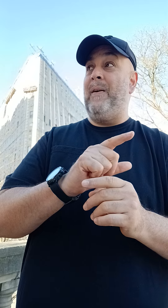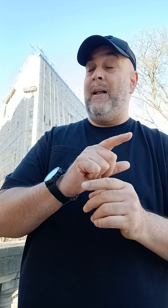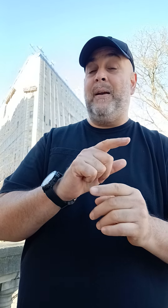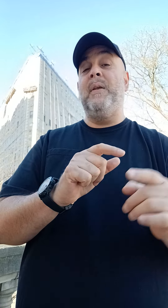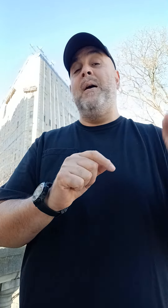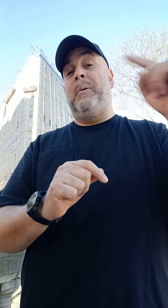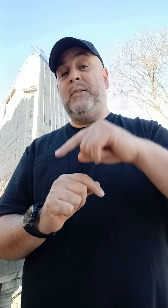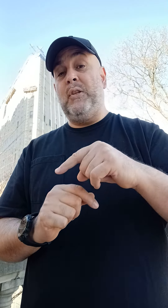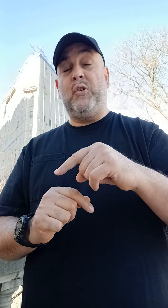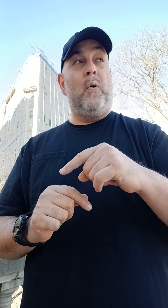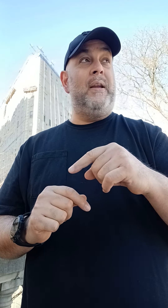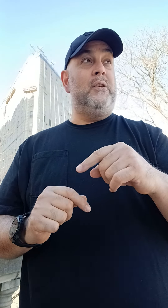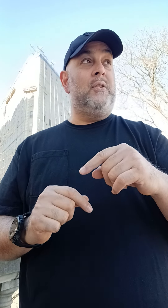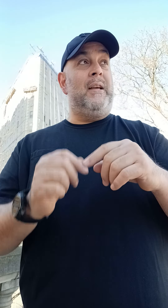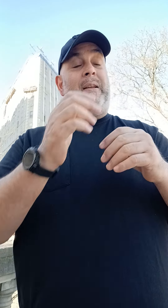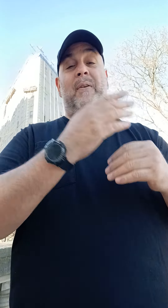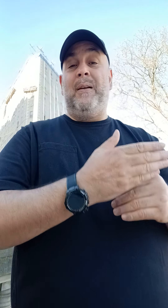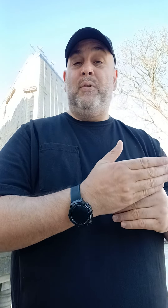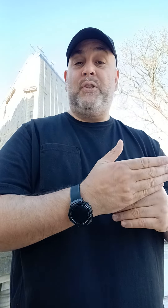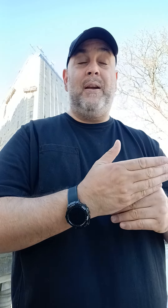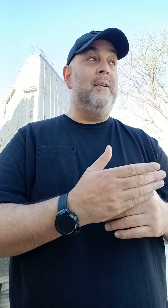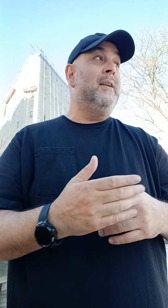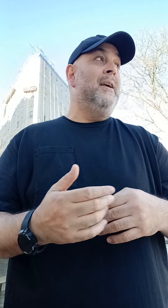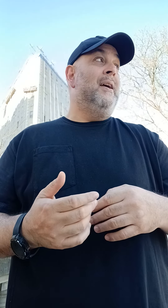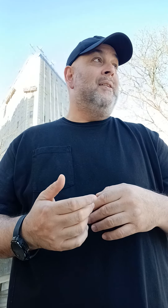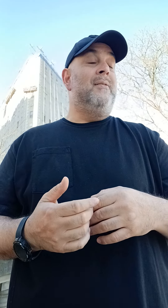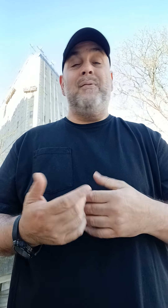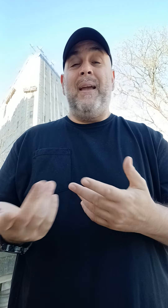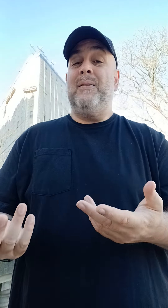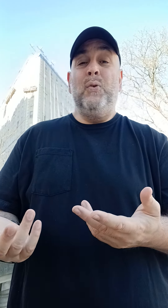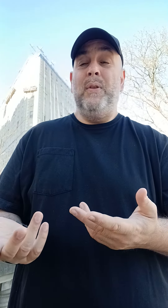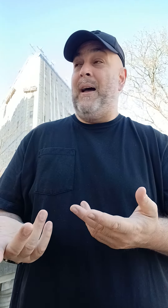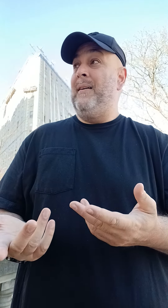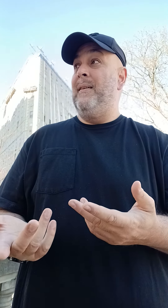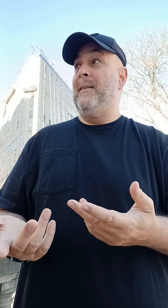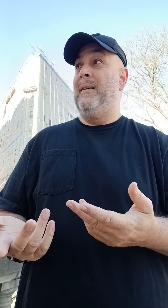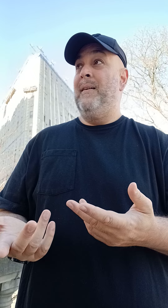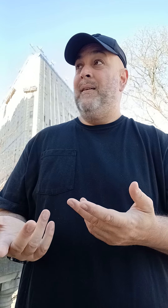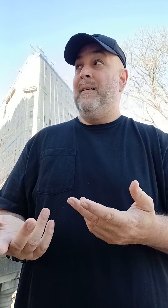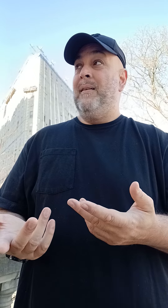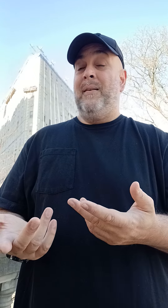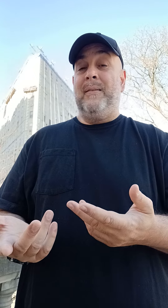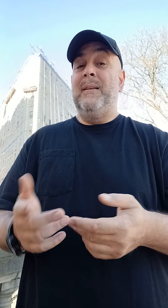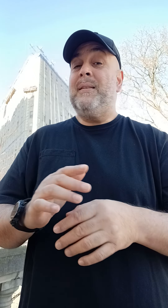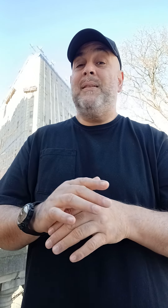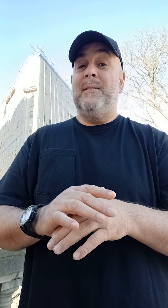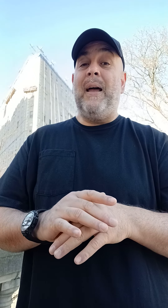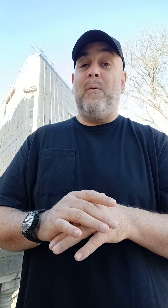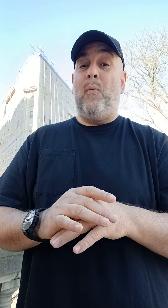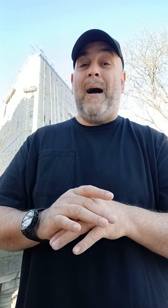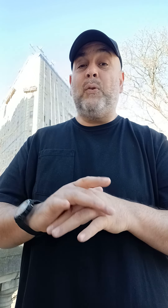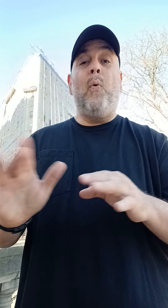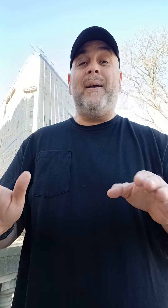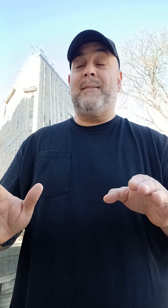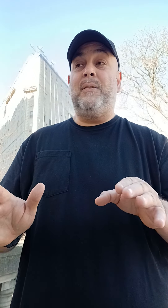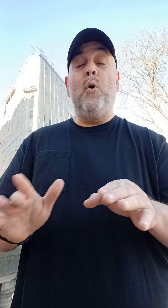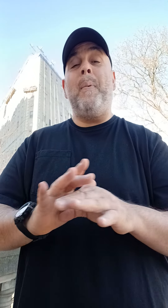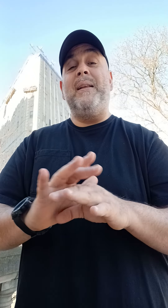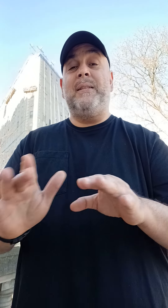volume, plus the short interest and the available shares. You can't do that. This is like wild west. Nobody's